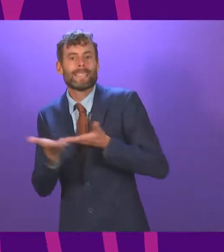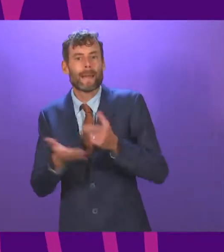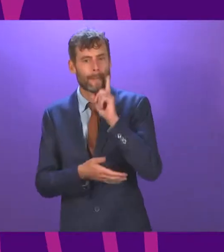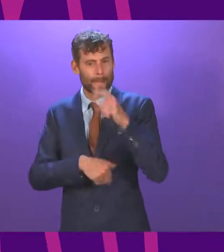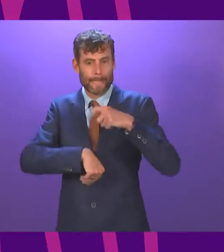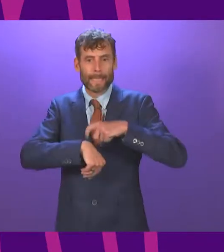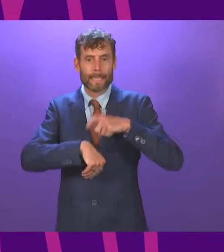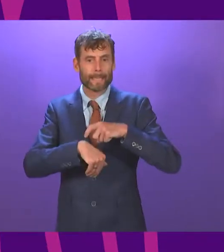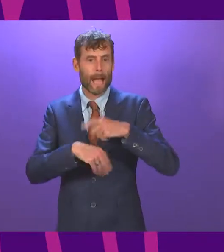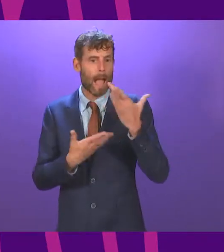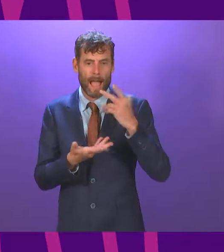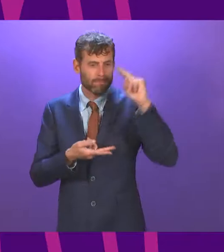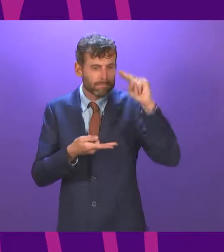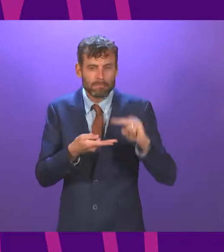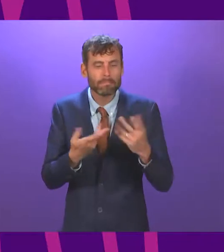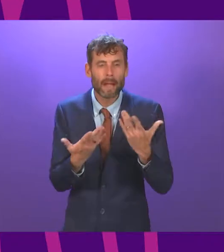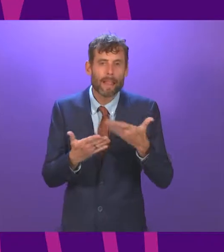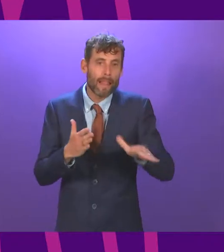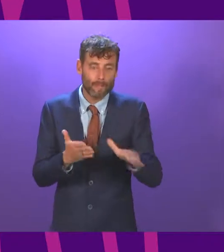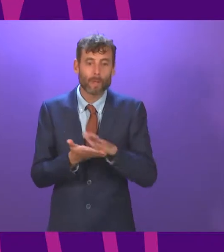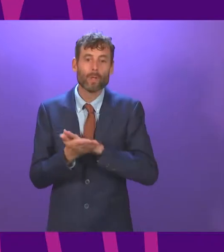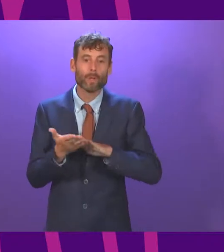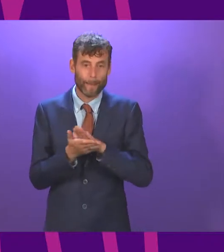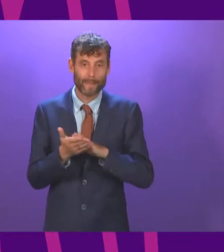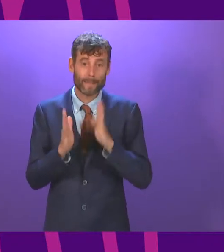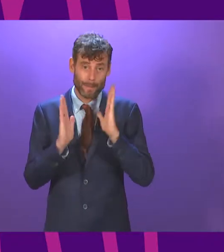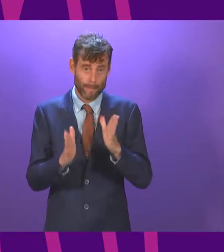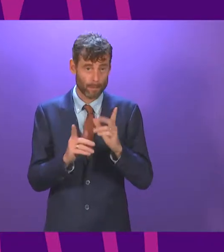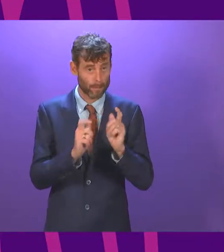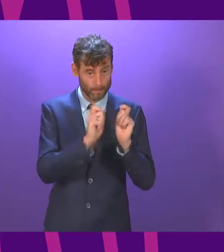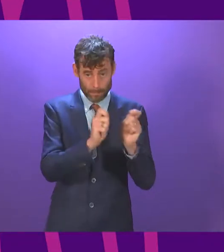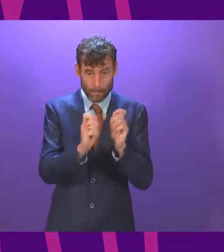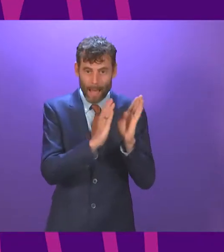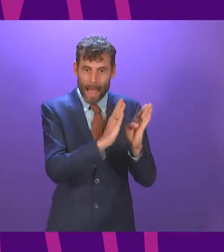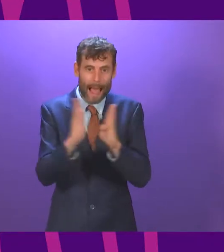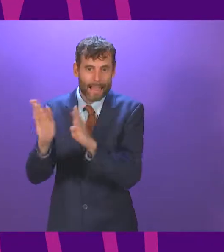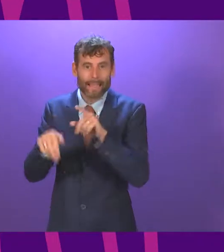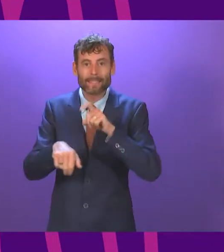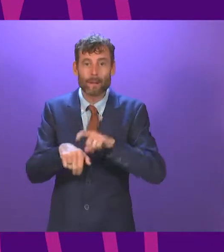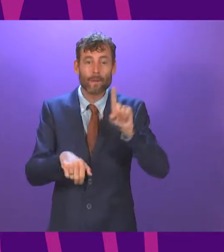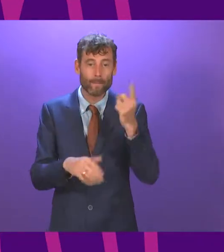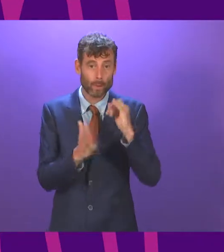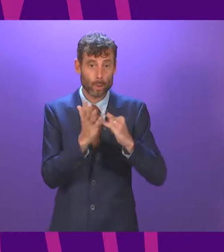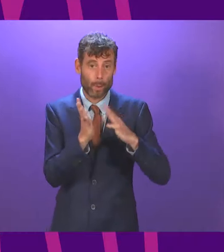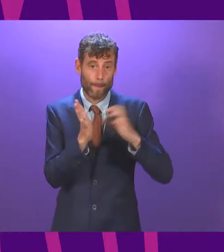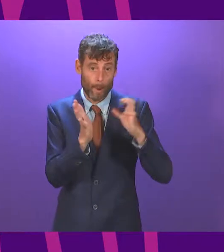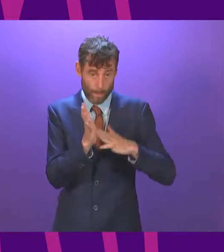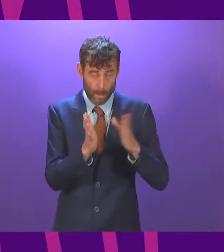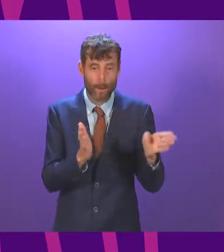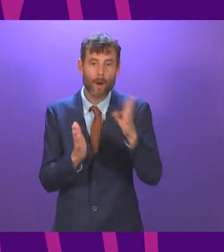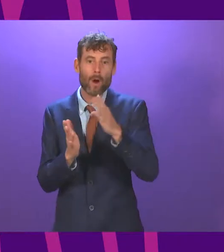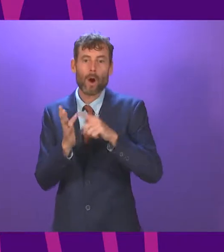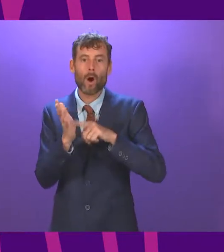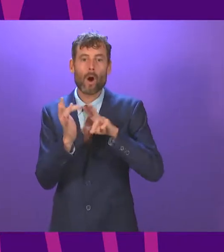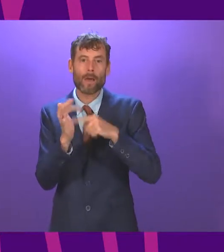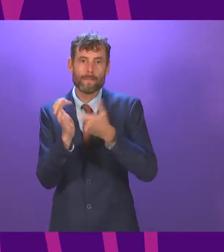any interventions will have to be accommodated in your time allocation. I call firstly Stuart McMillan, will be followed by Oliver Mundell. Mr McMillan, you have